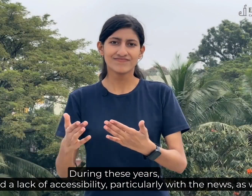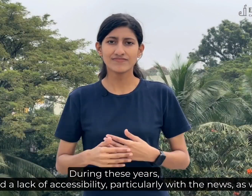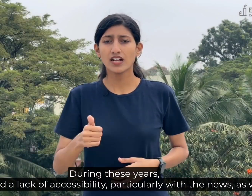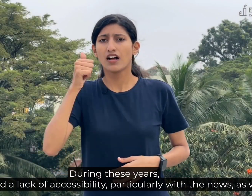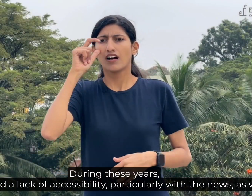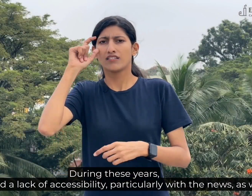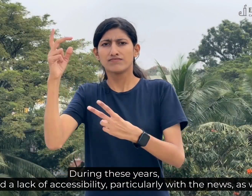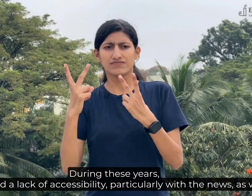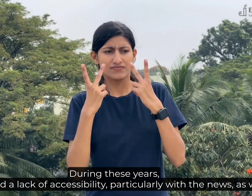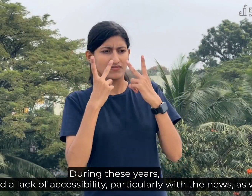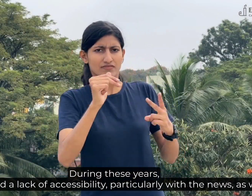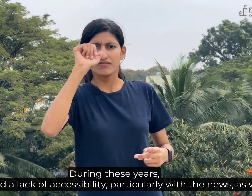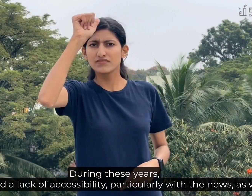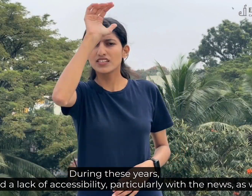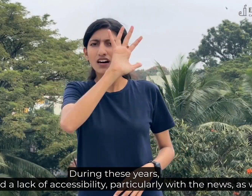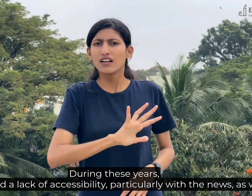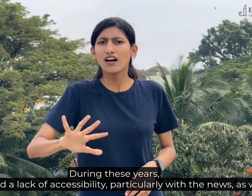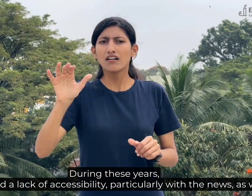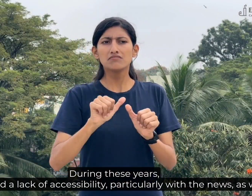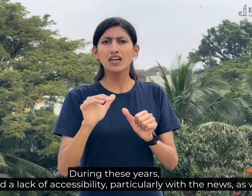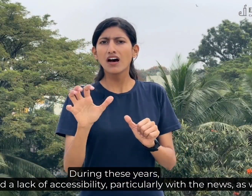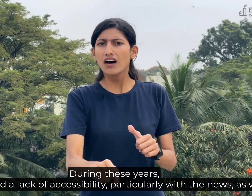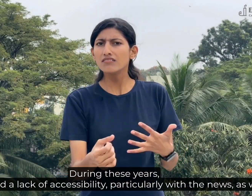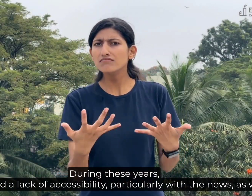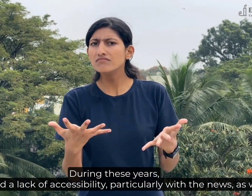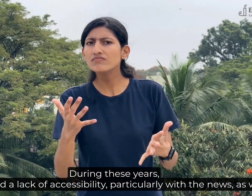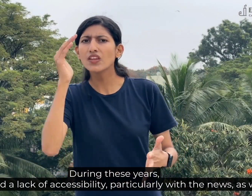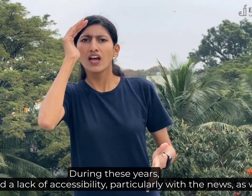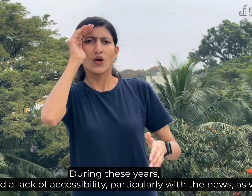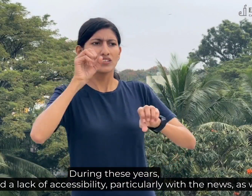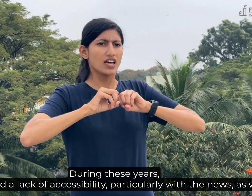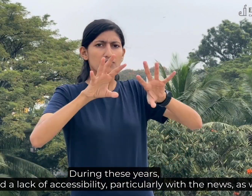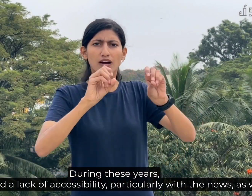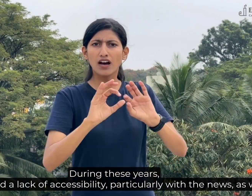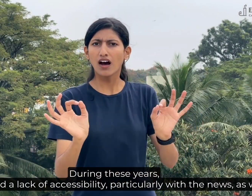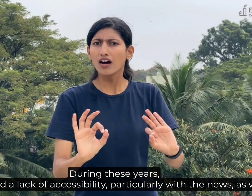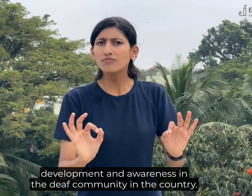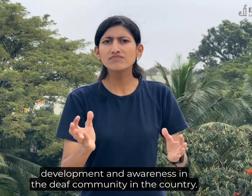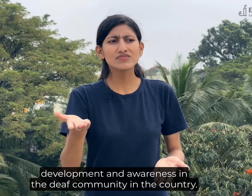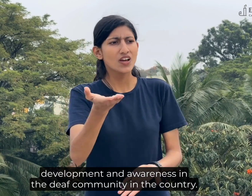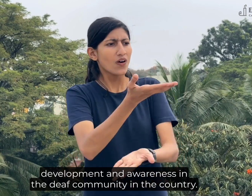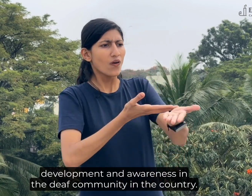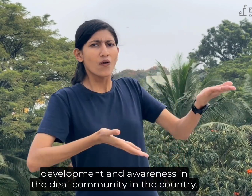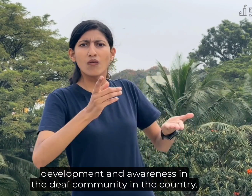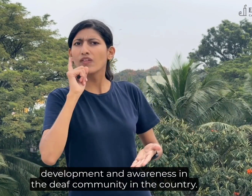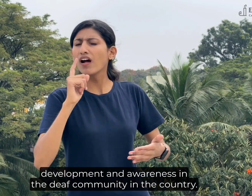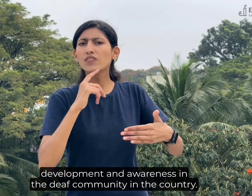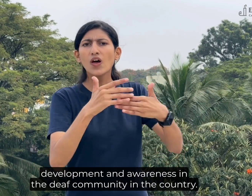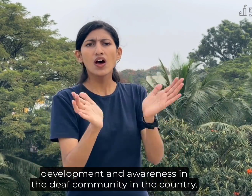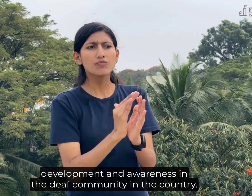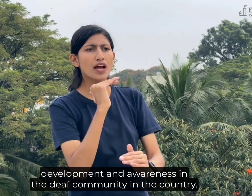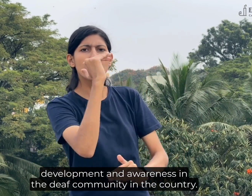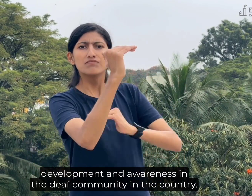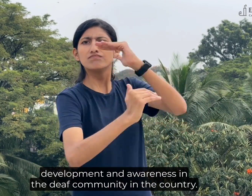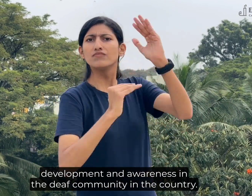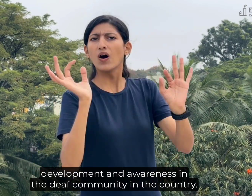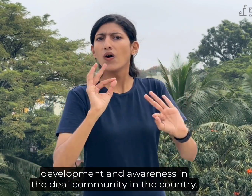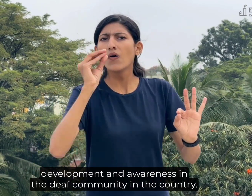During these years he observed a lack of accessibility especially with the news as well as development and awareness